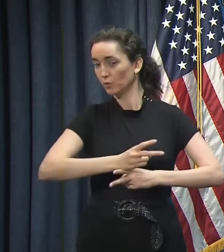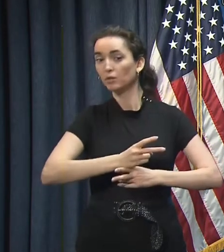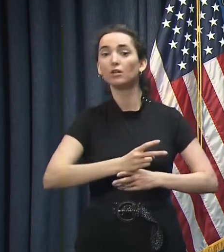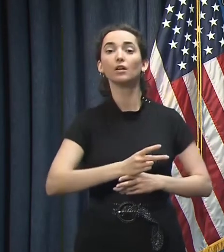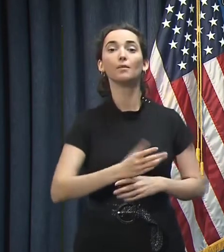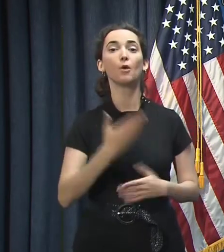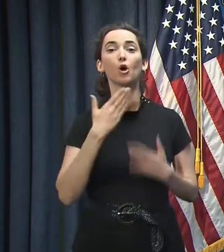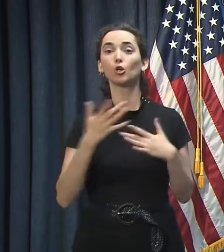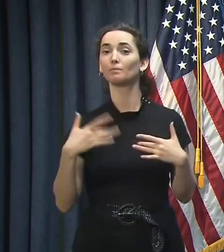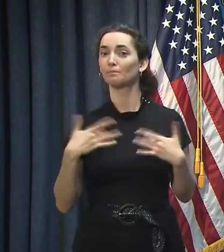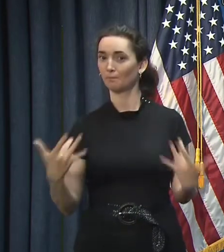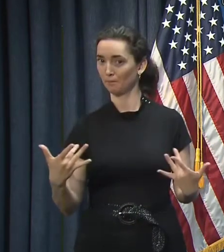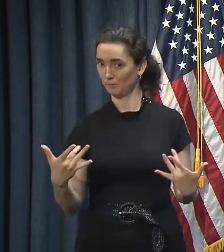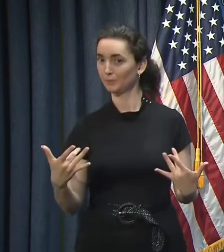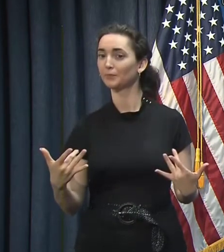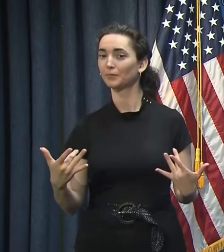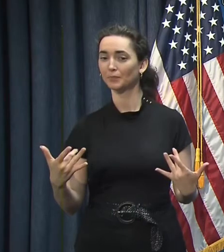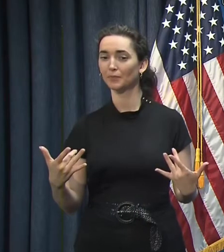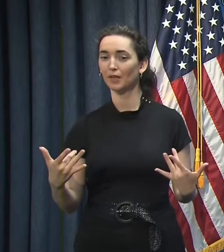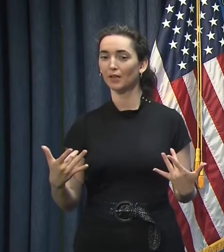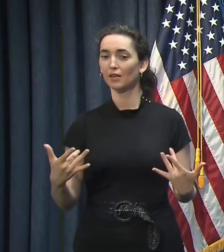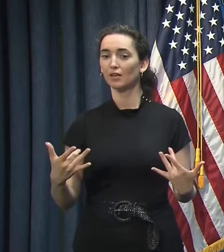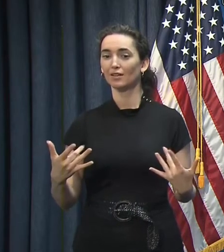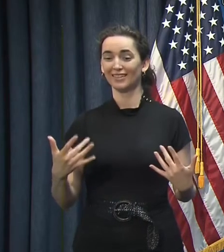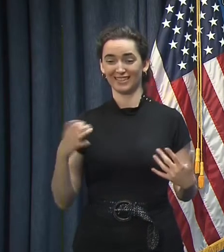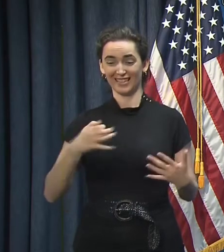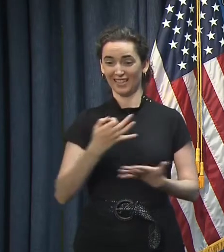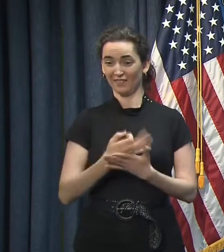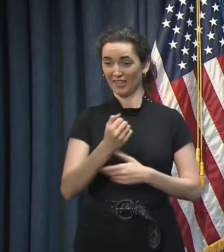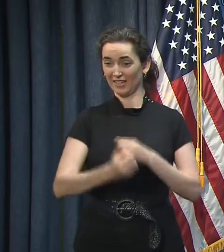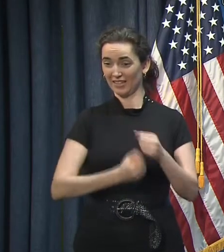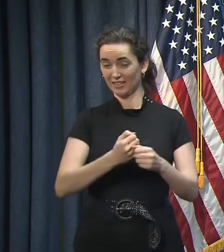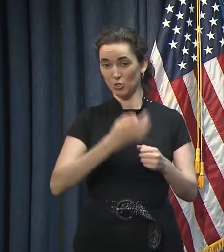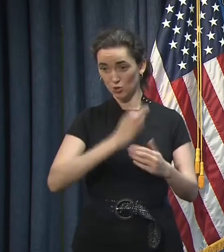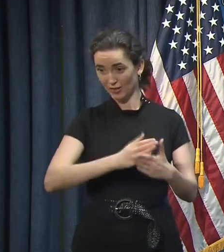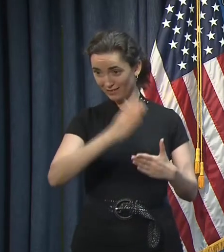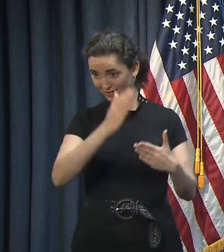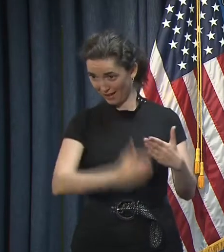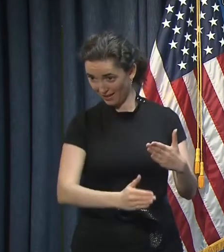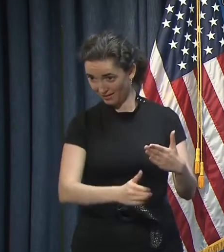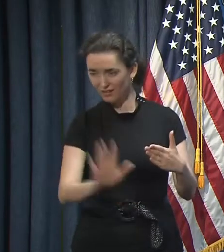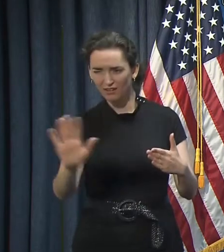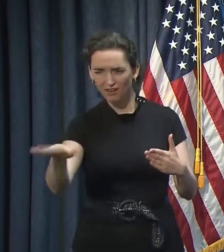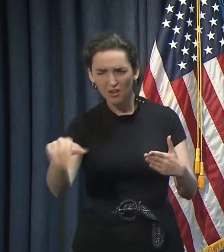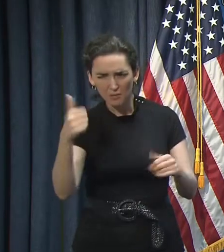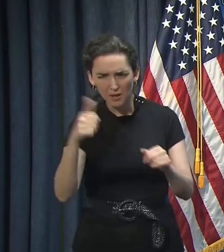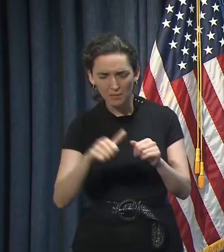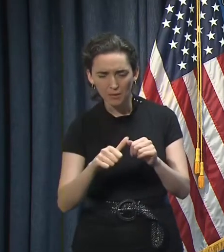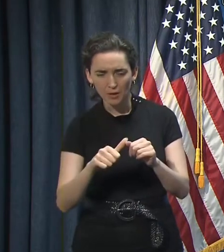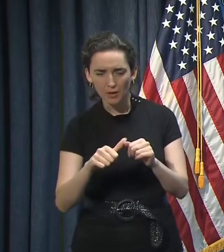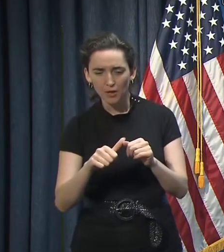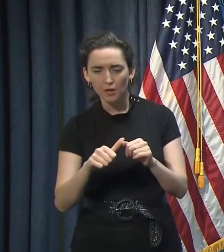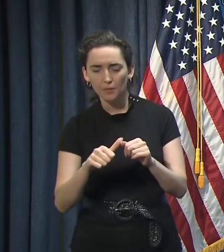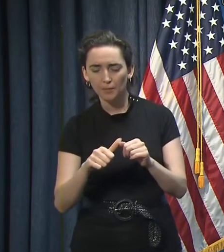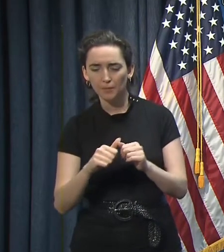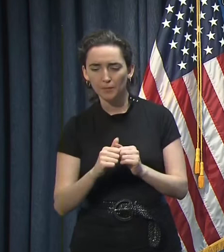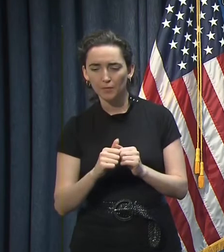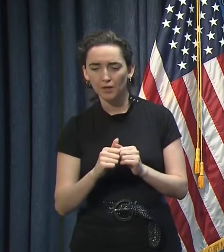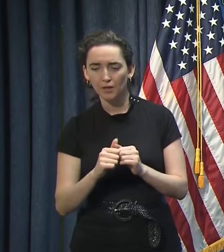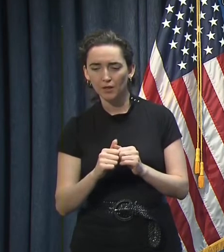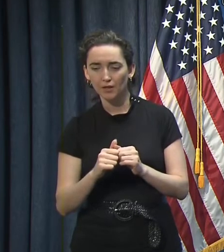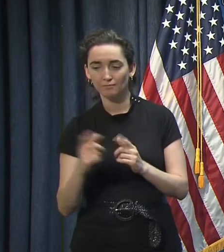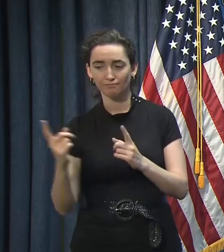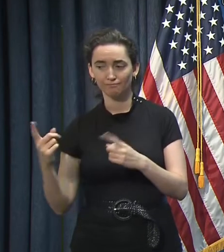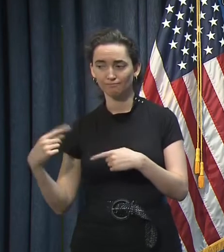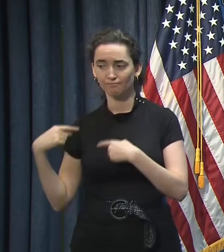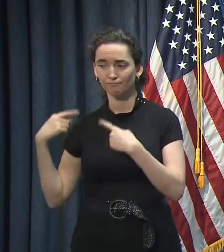good news for us as we finish up the current fiscal year, as you will recall, we're running a significant